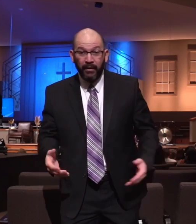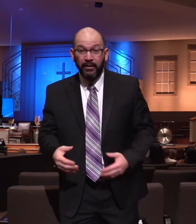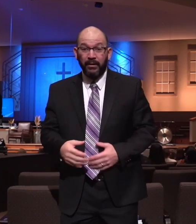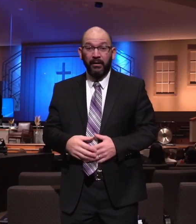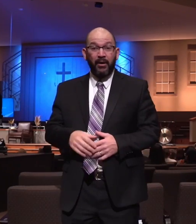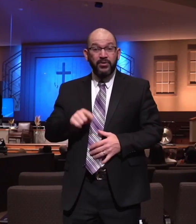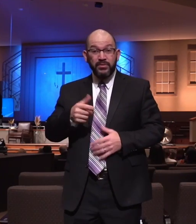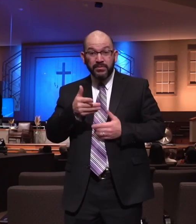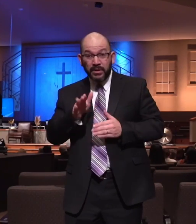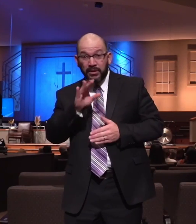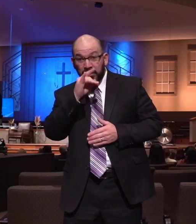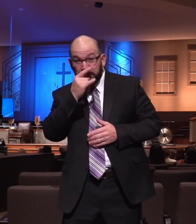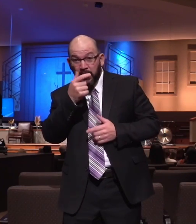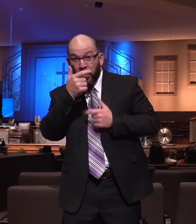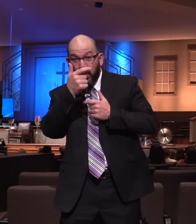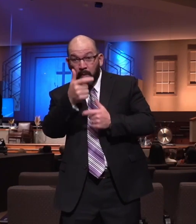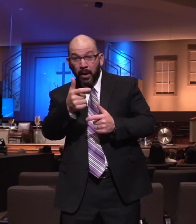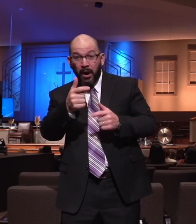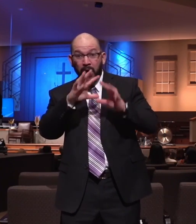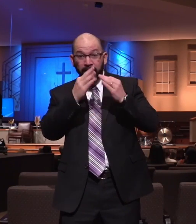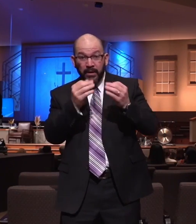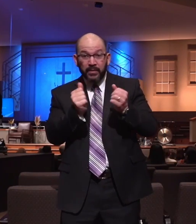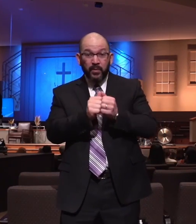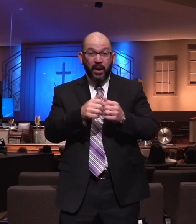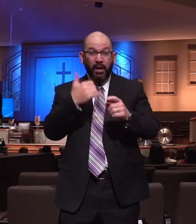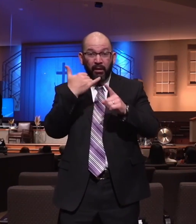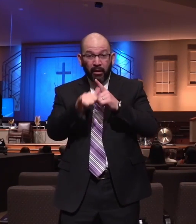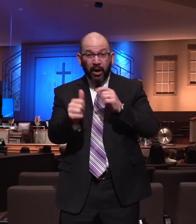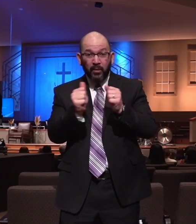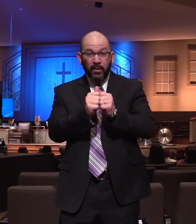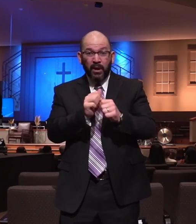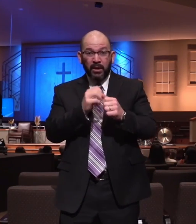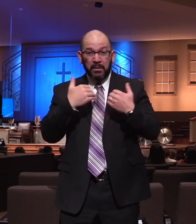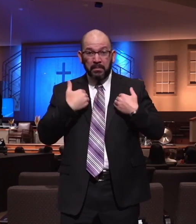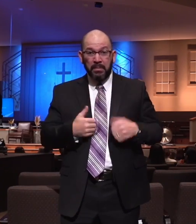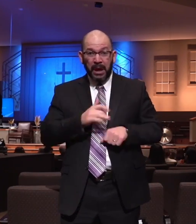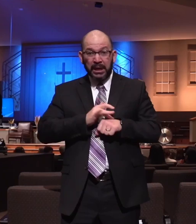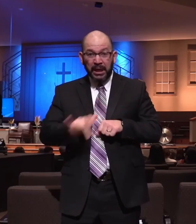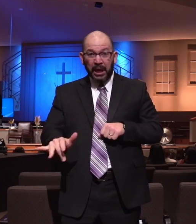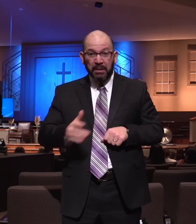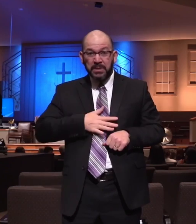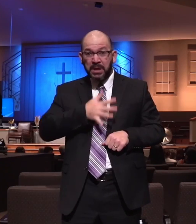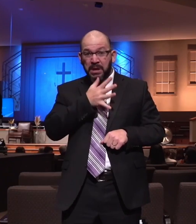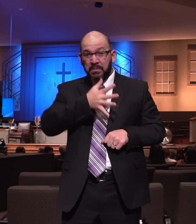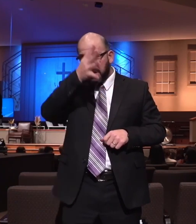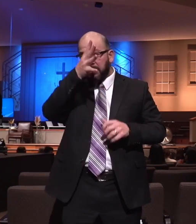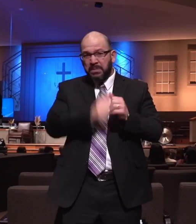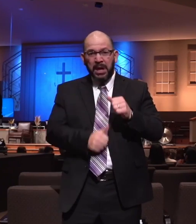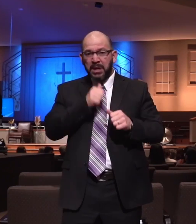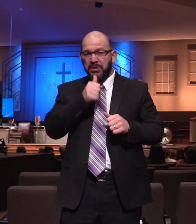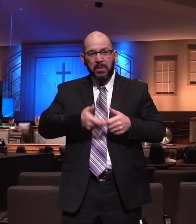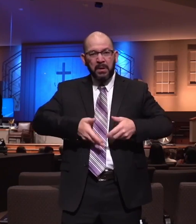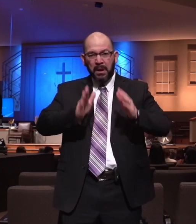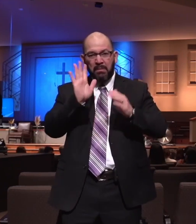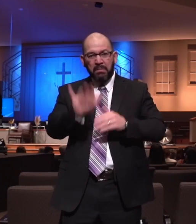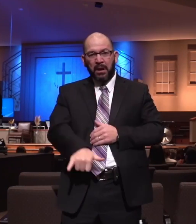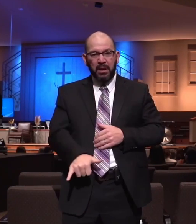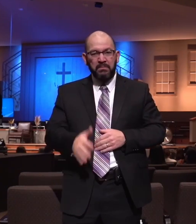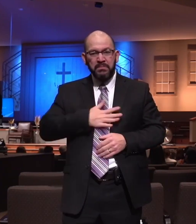watch these movies with nudity and cursing. My parents are so mean. They don't allow that. My parents say that I'm dumb. My parents say